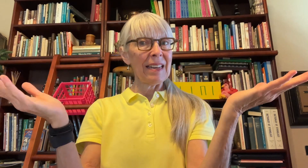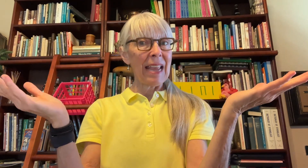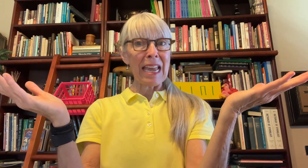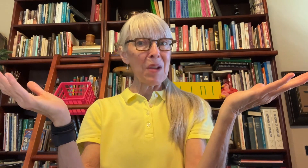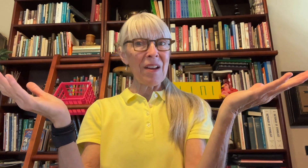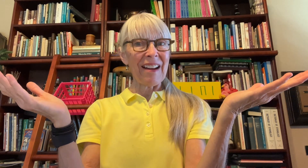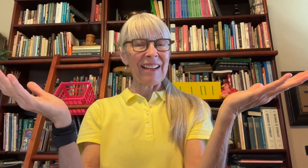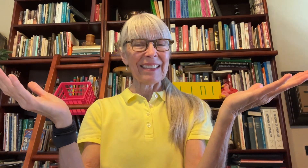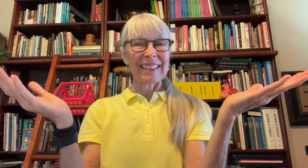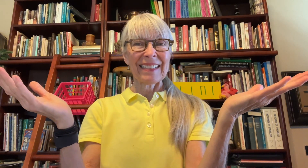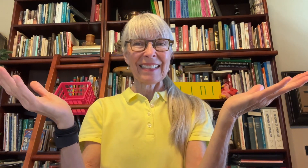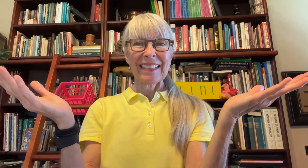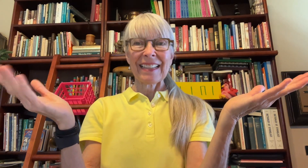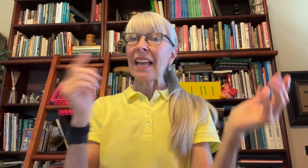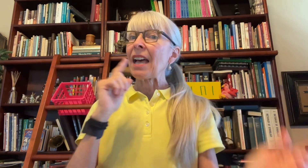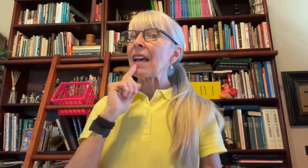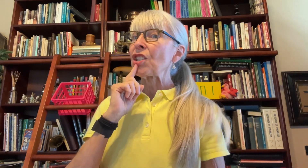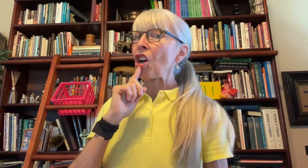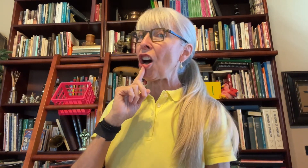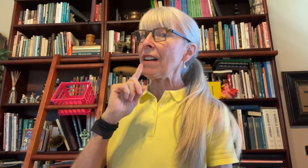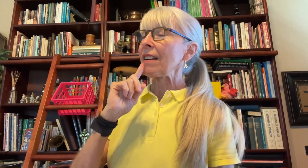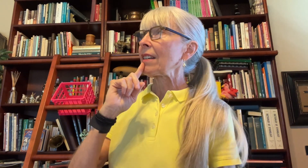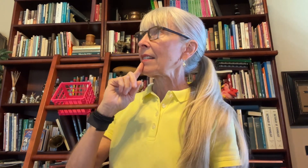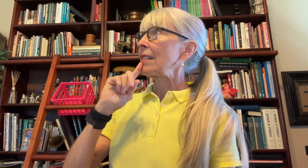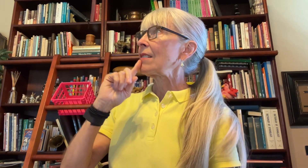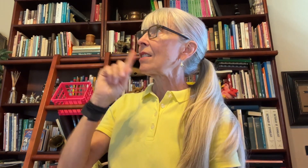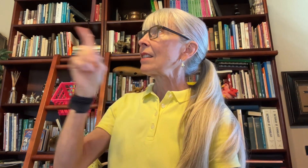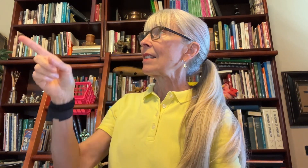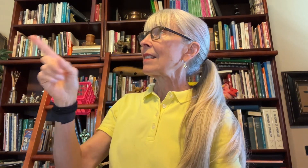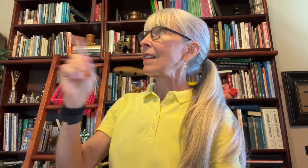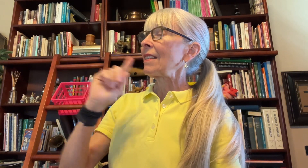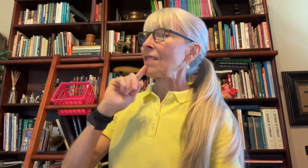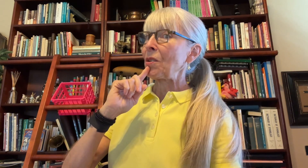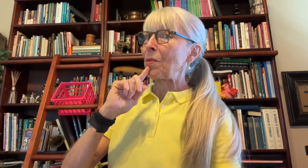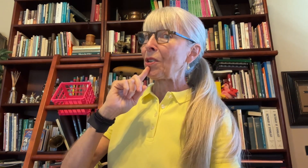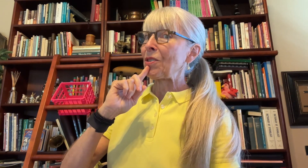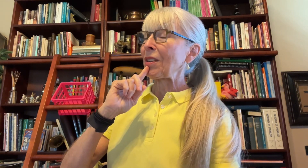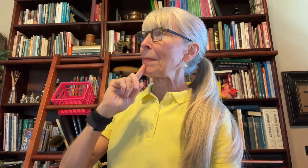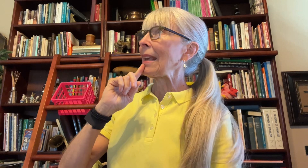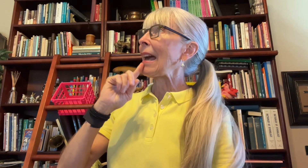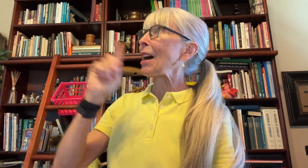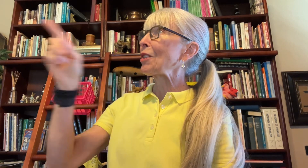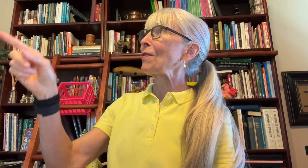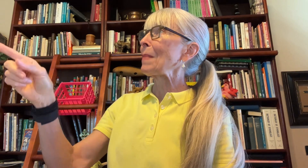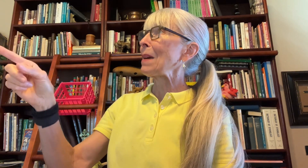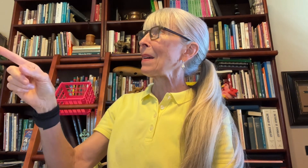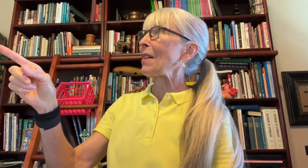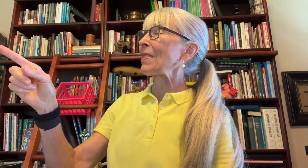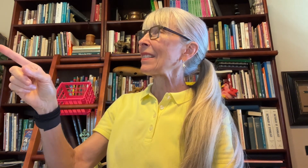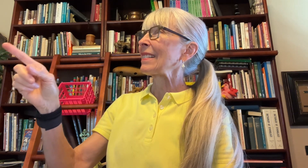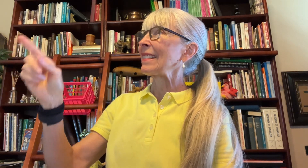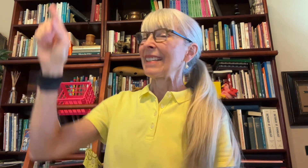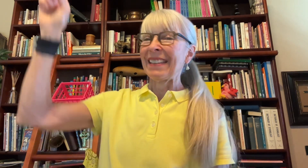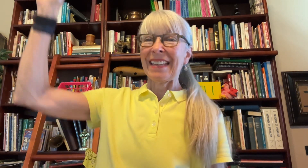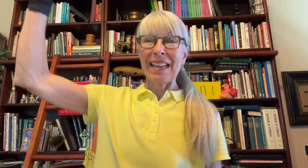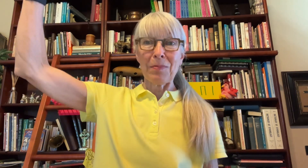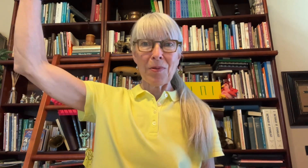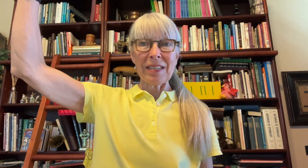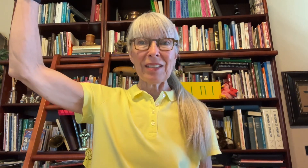anywhere. Where? Talk. The words are coming out of my mouth and point to